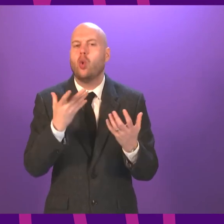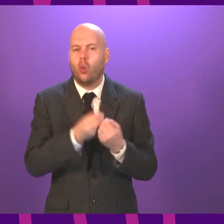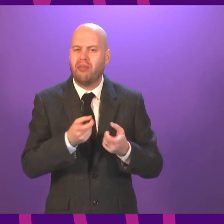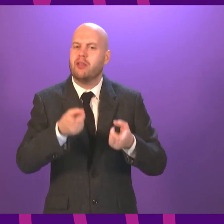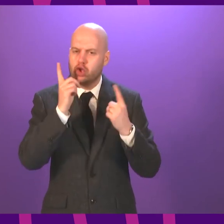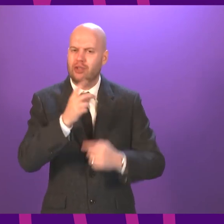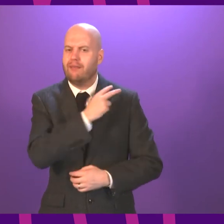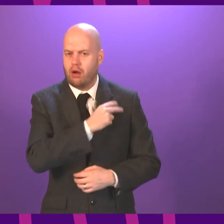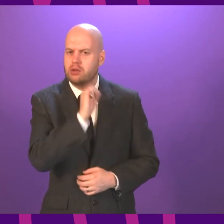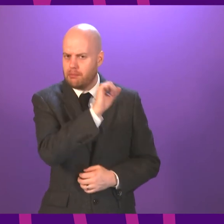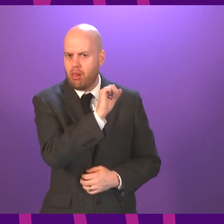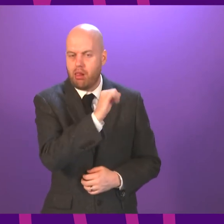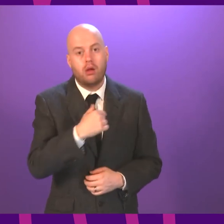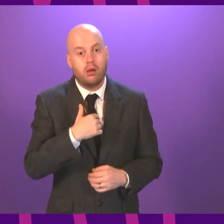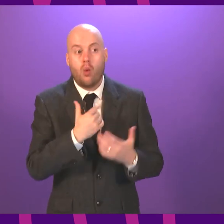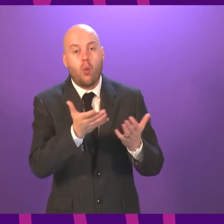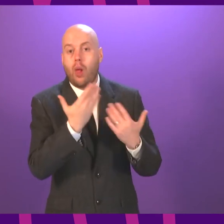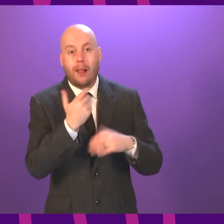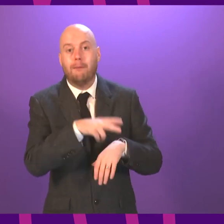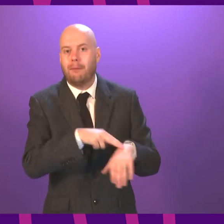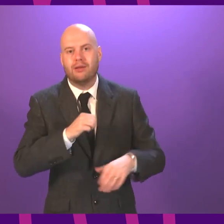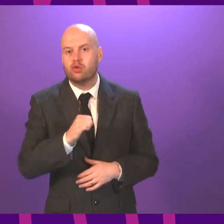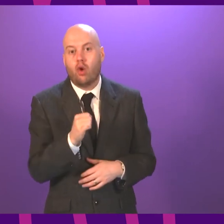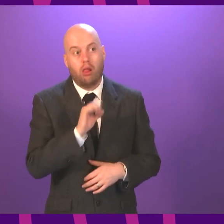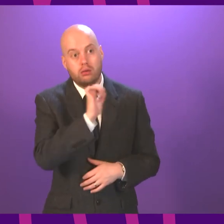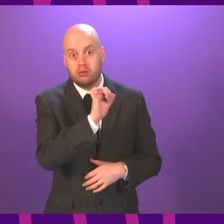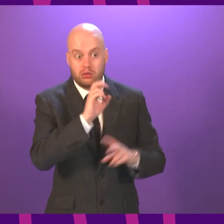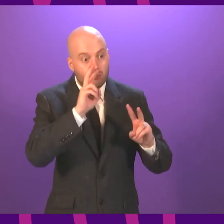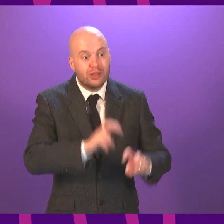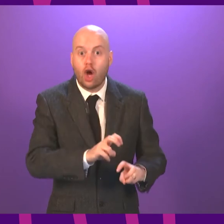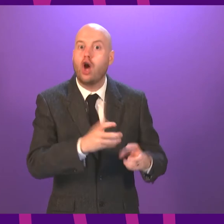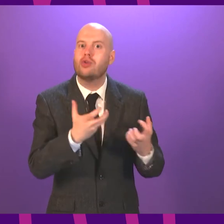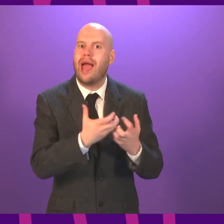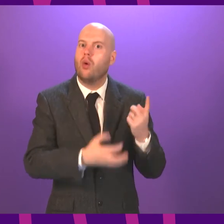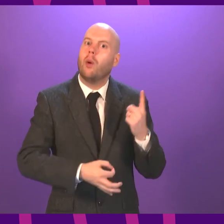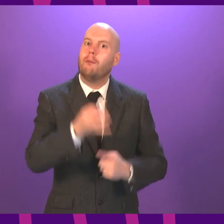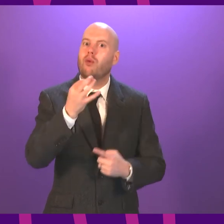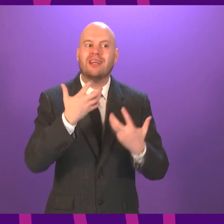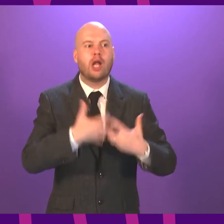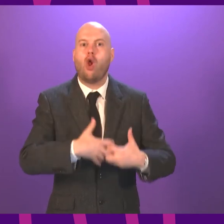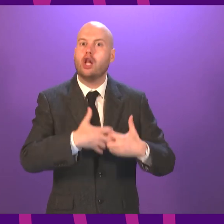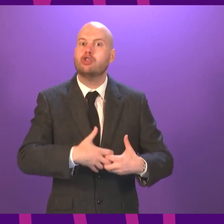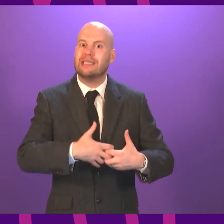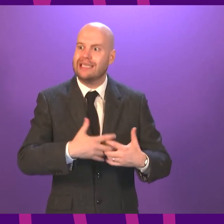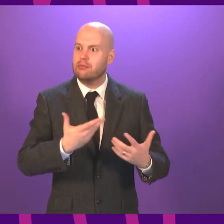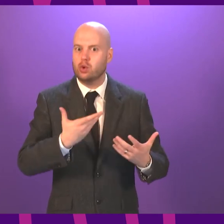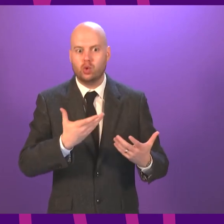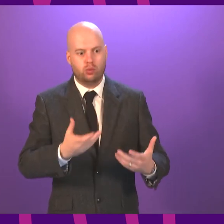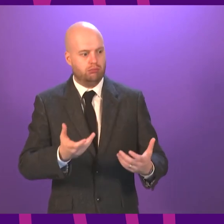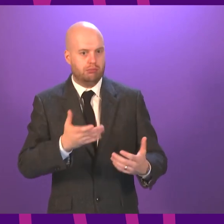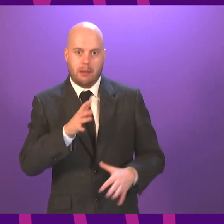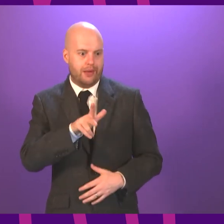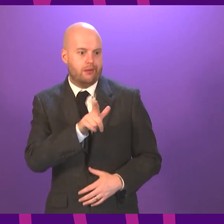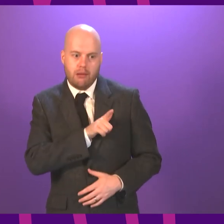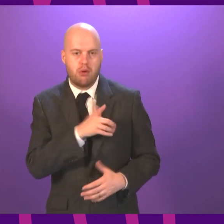Police Scotland's ongoing work to consider how new and improved technologies can be harnessed to further strengthen its ability to keep